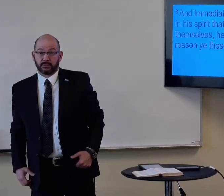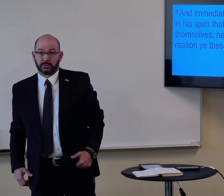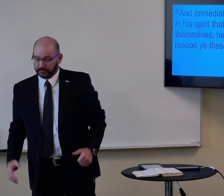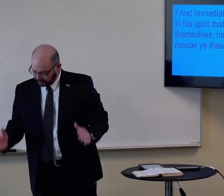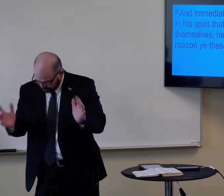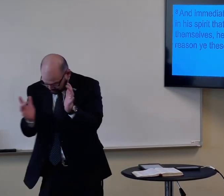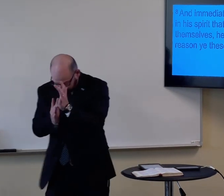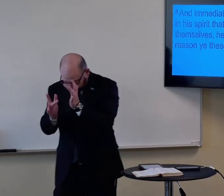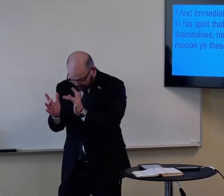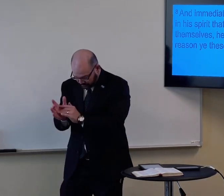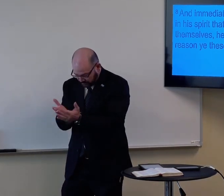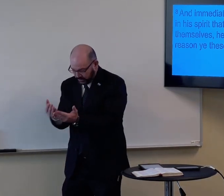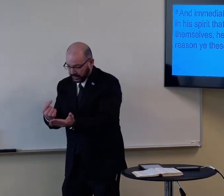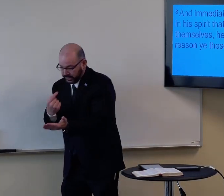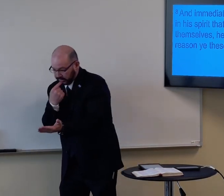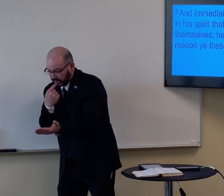People need to get saved.